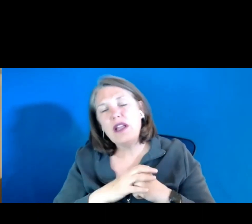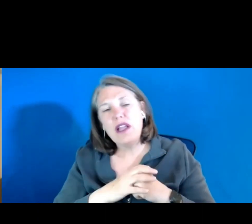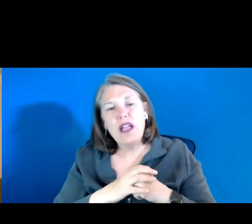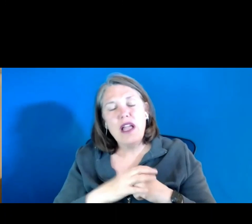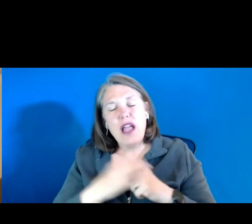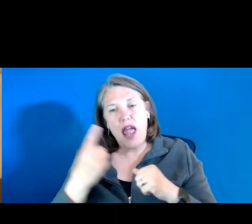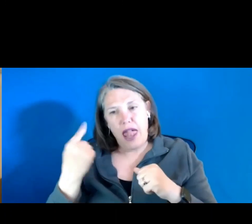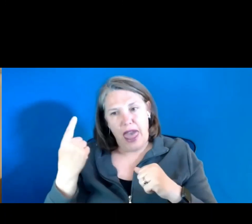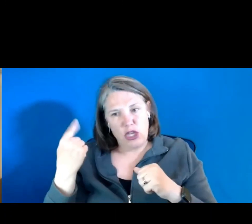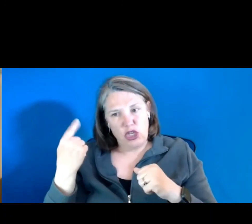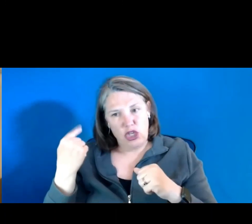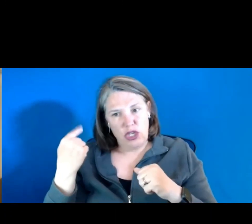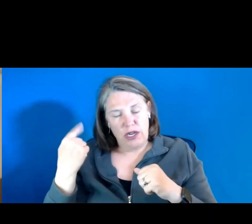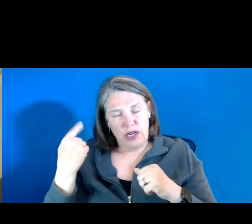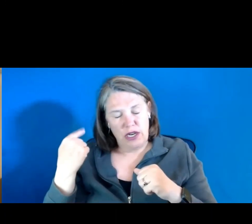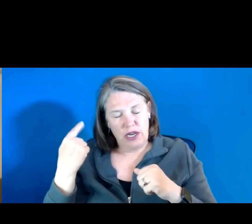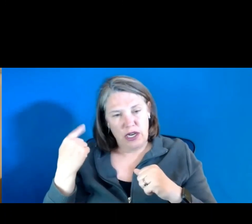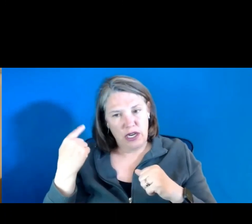year, um,